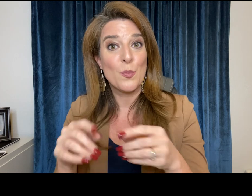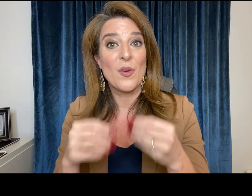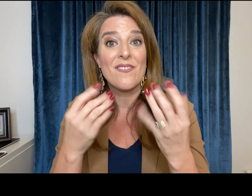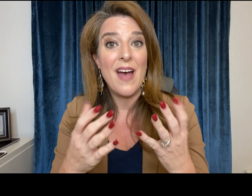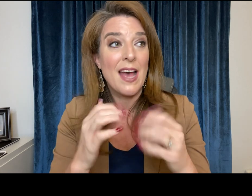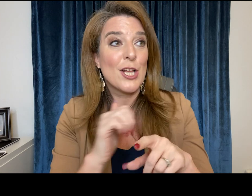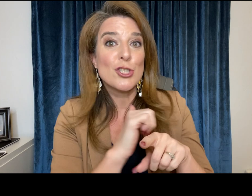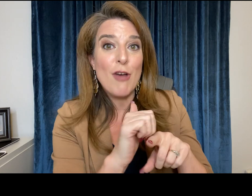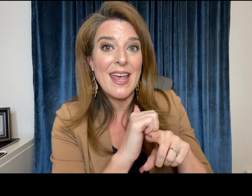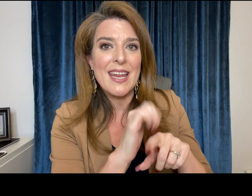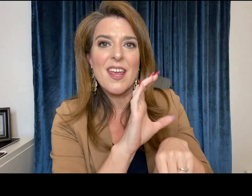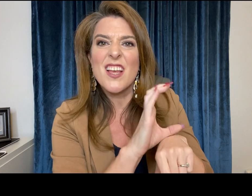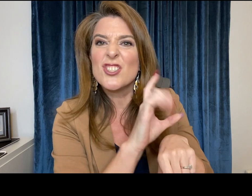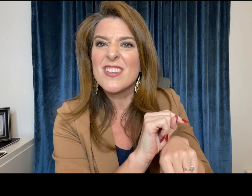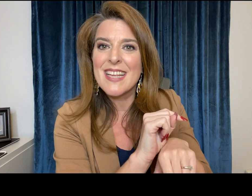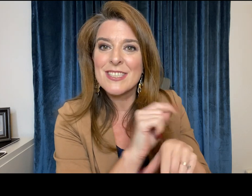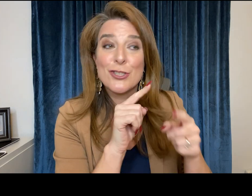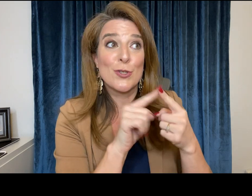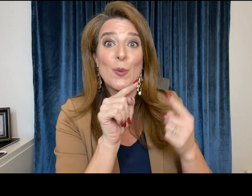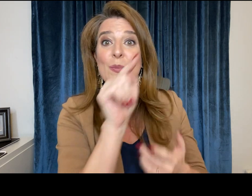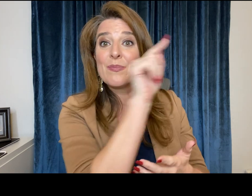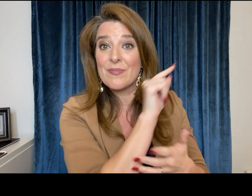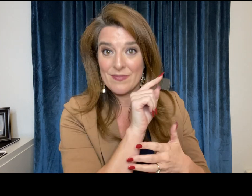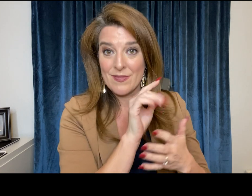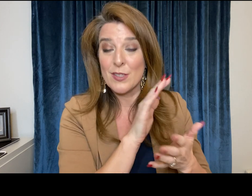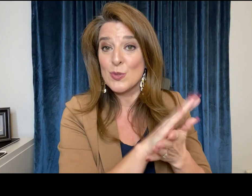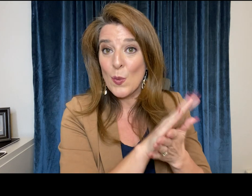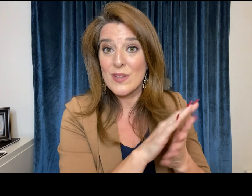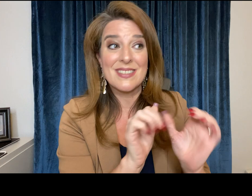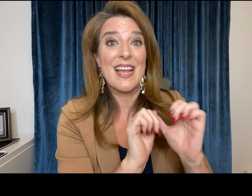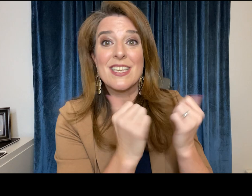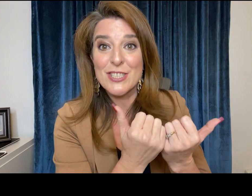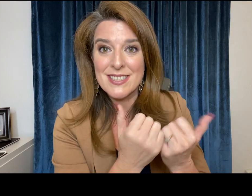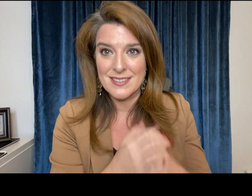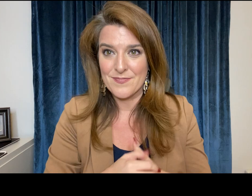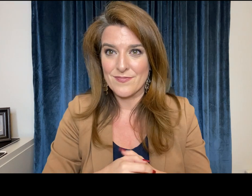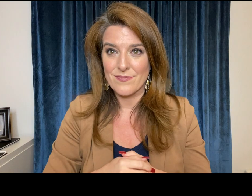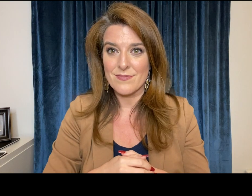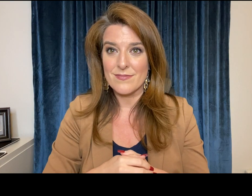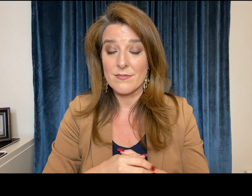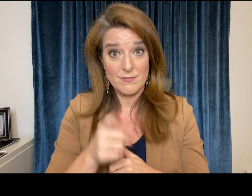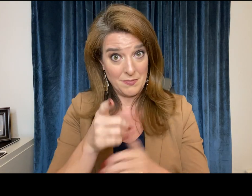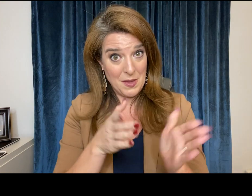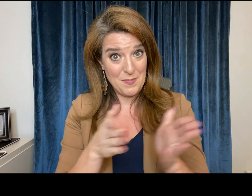the advocates are available to help train and consult with people all around in schools and agencies